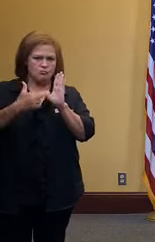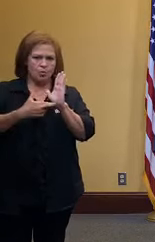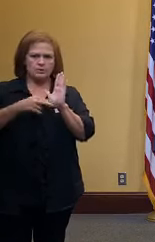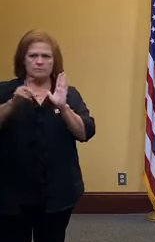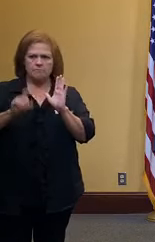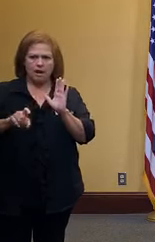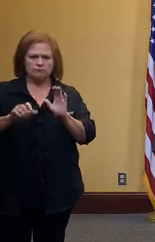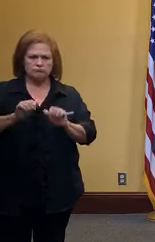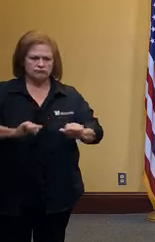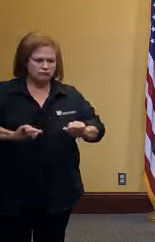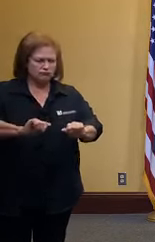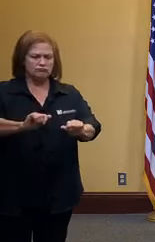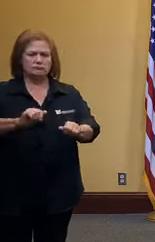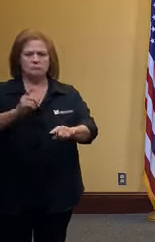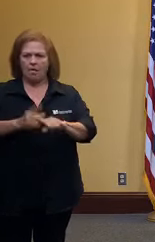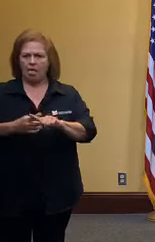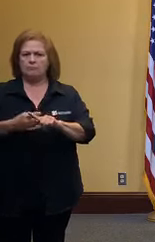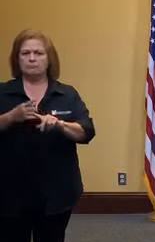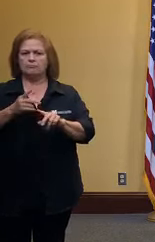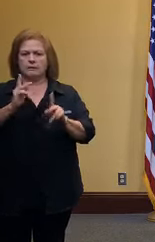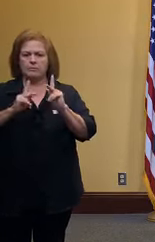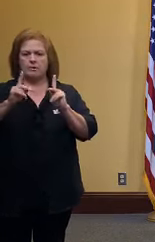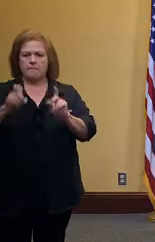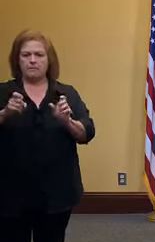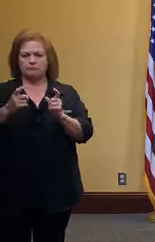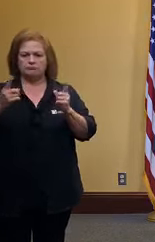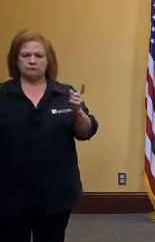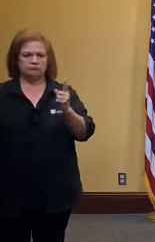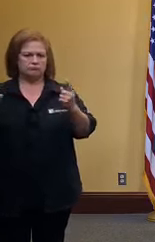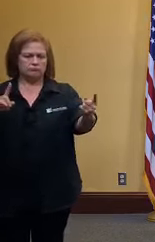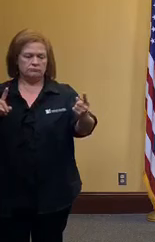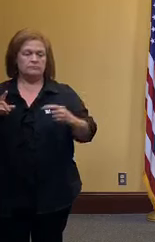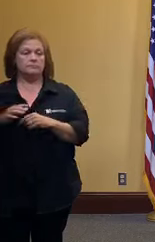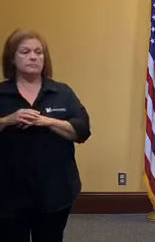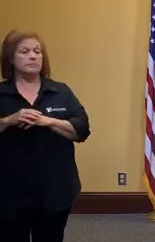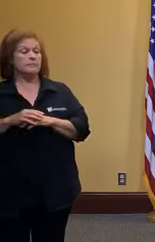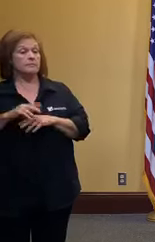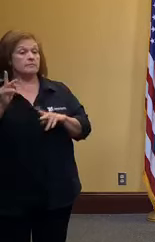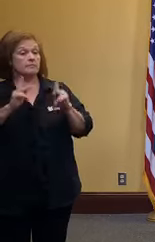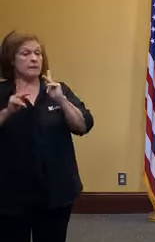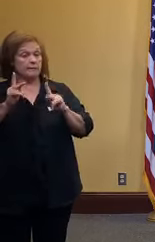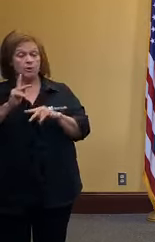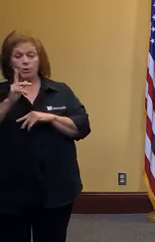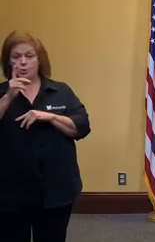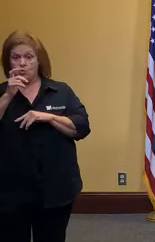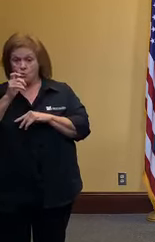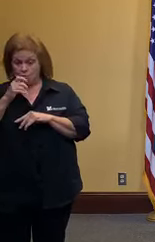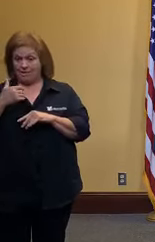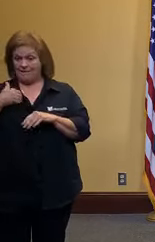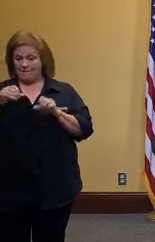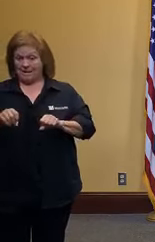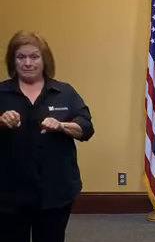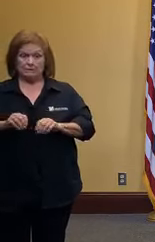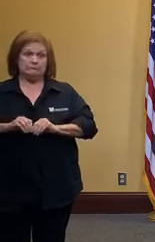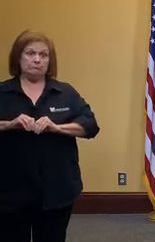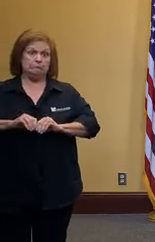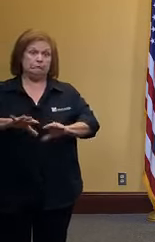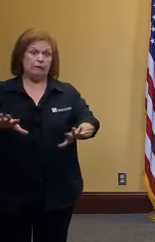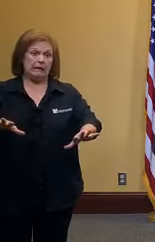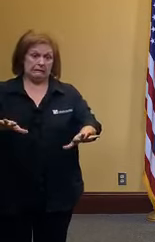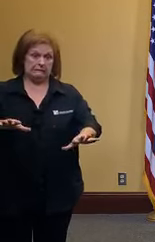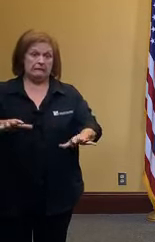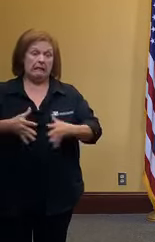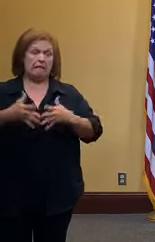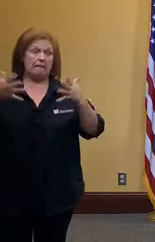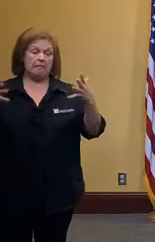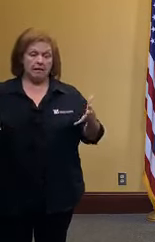and distancing those sectors that have high super spreader potential and i mentioned